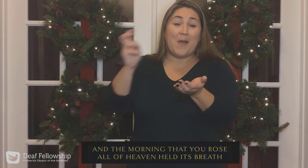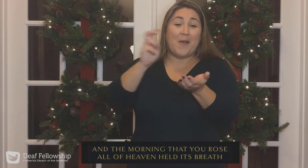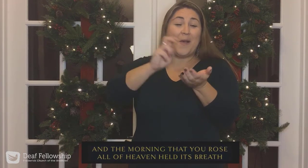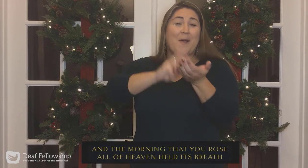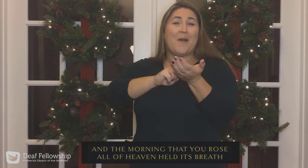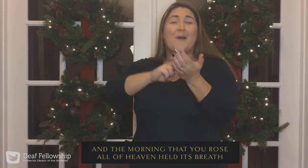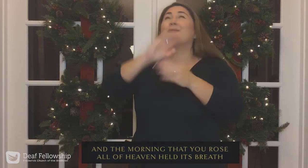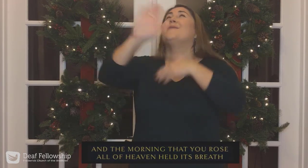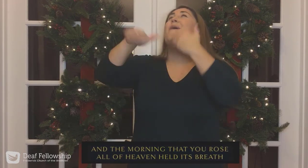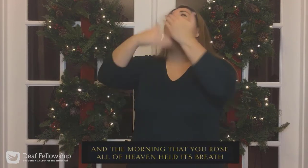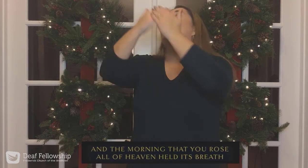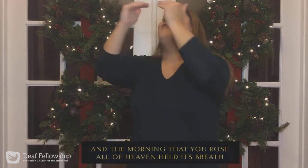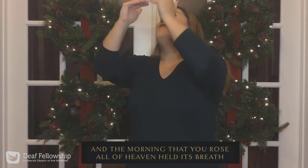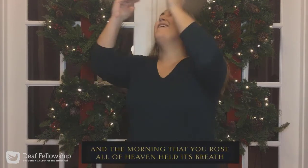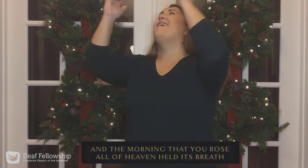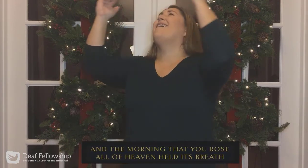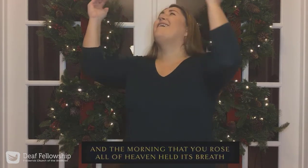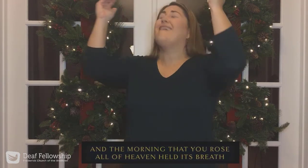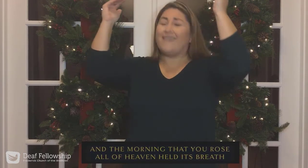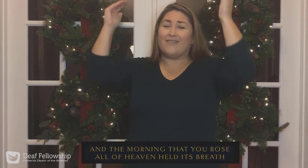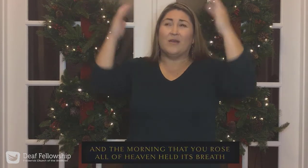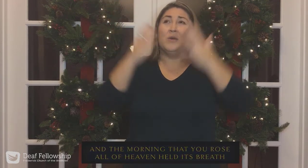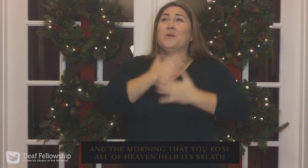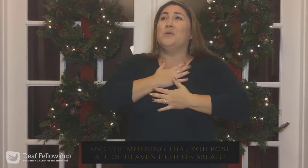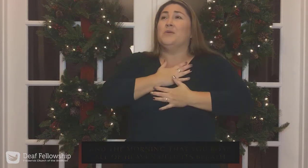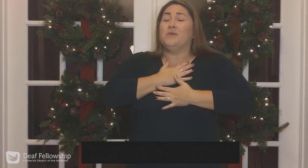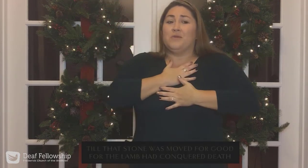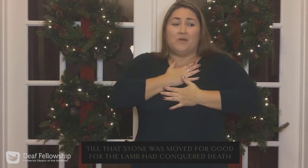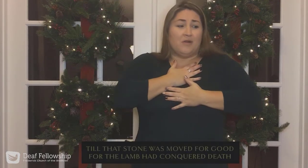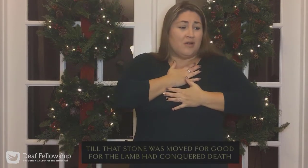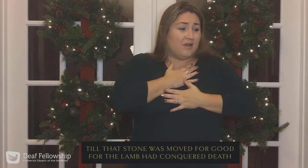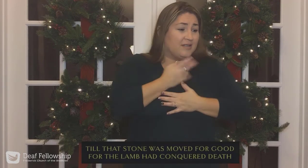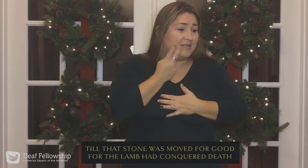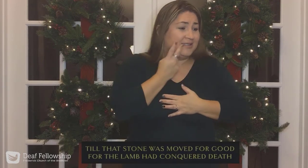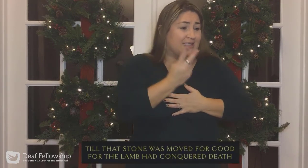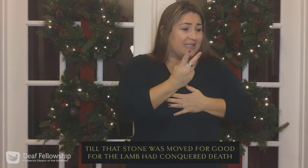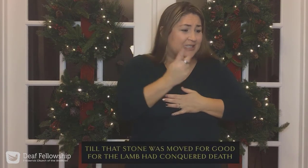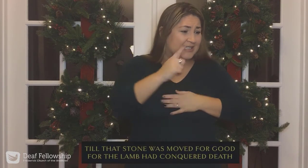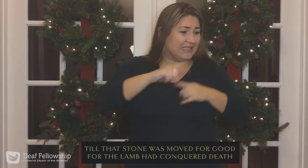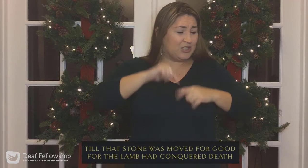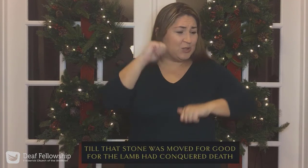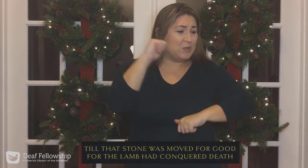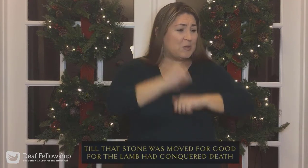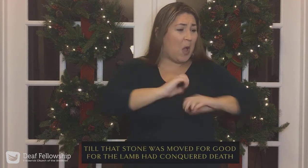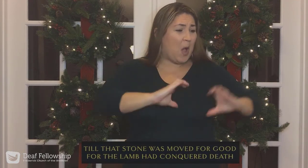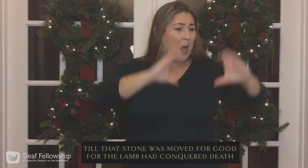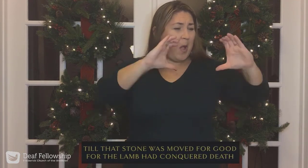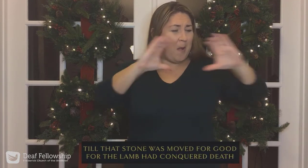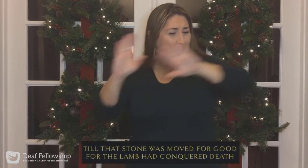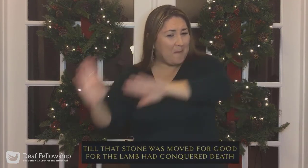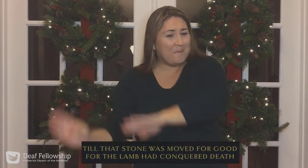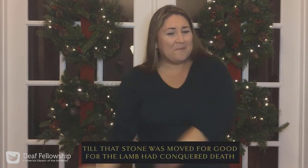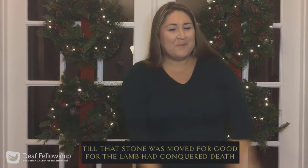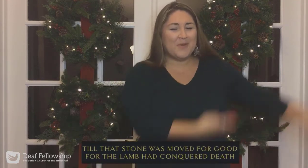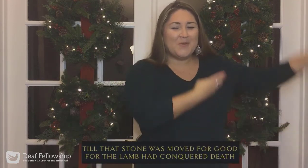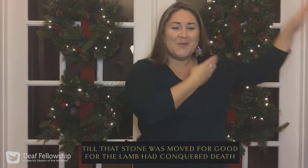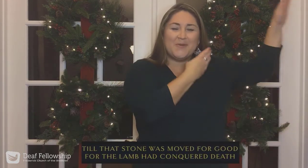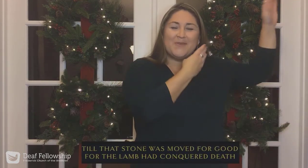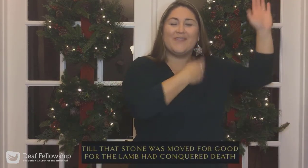Till the King Of kings Praise the King For the